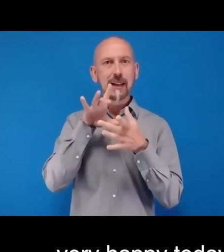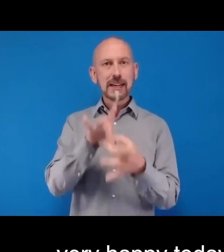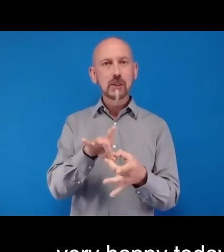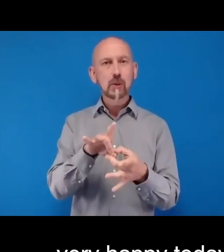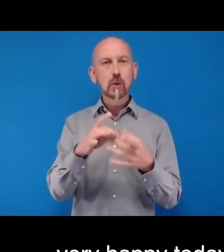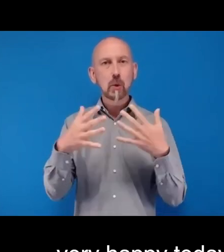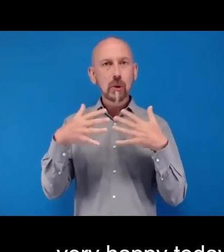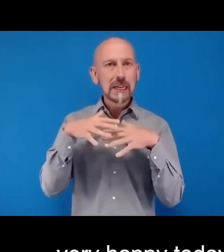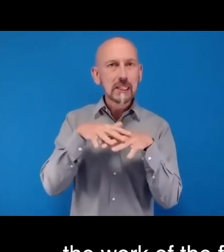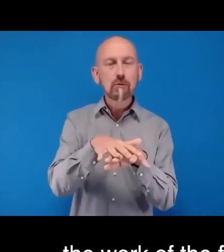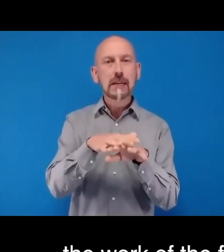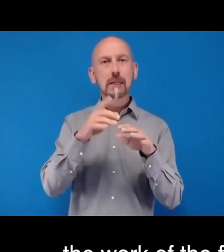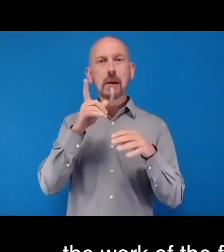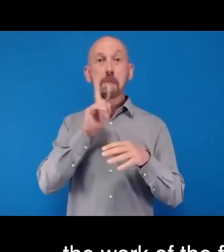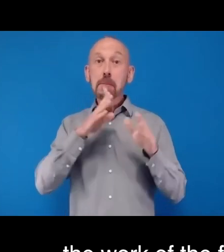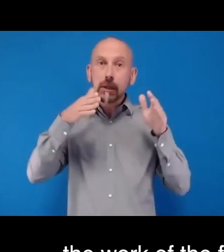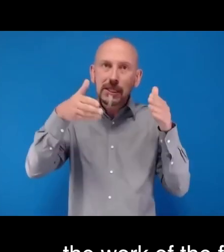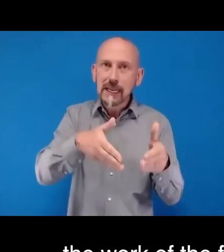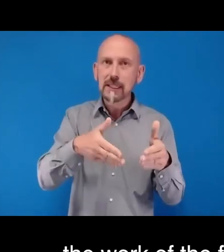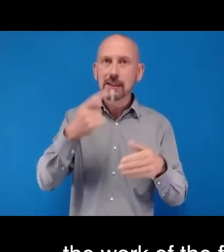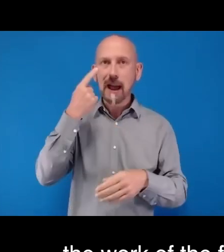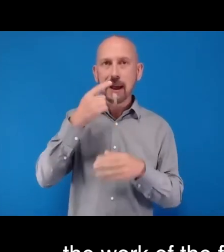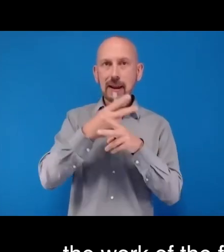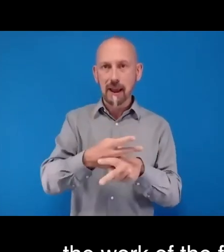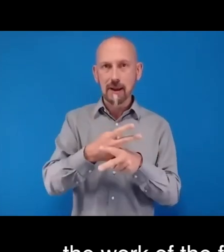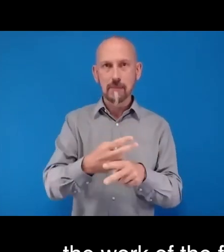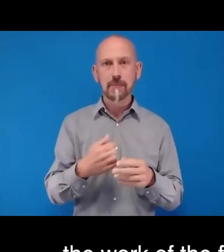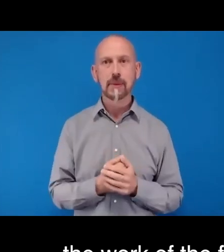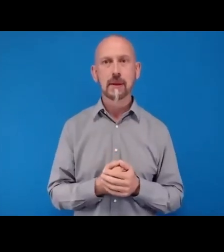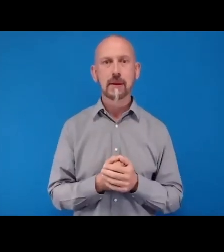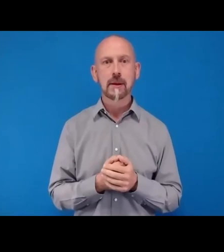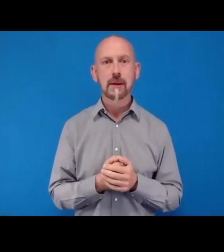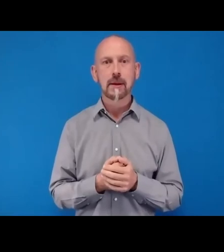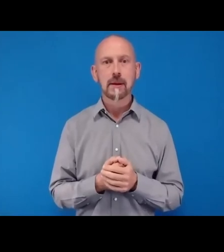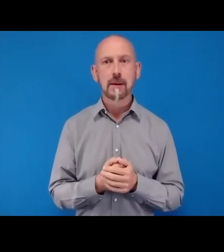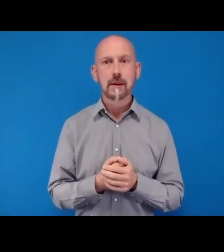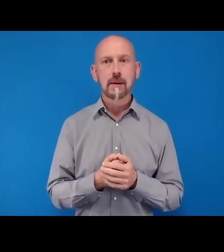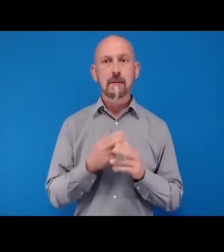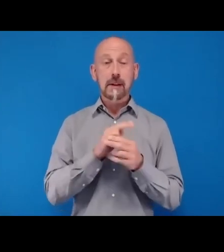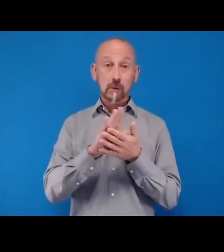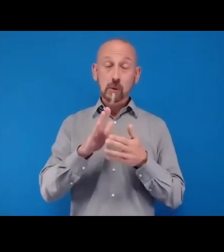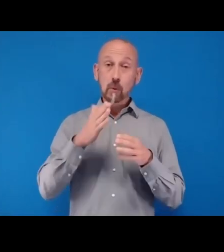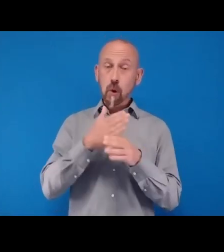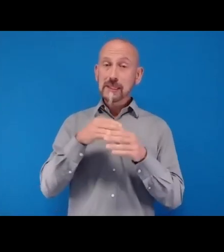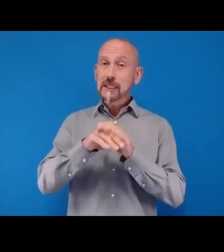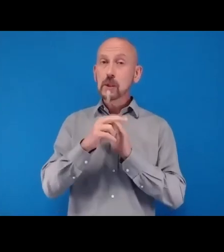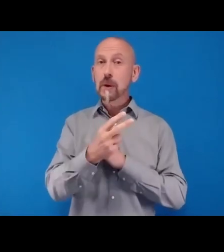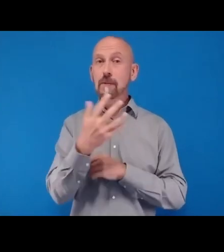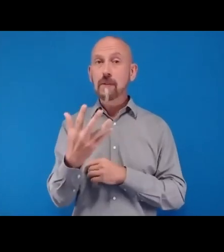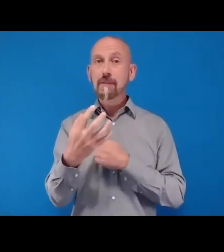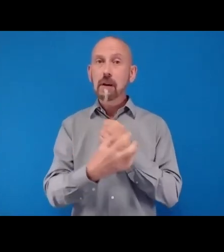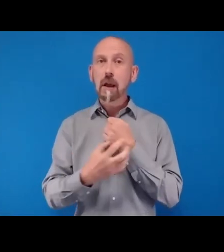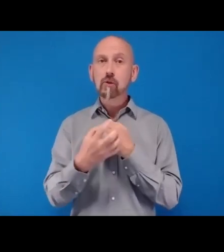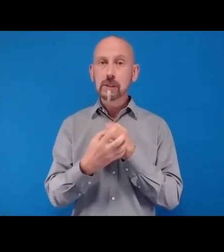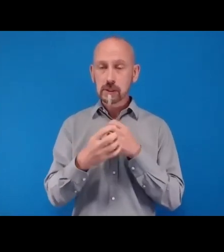people-centered eye care. The Foundation works in more than 25 countries to strengthen health systems,